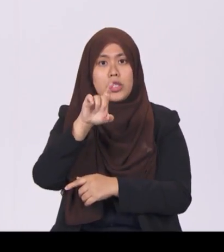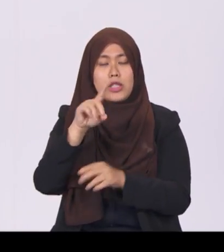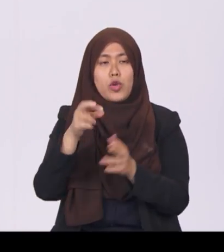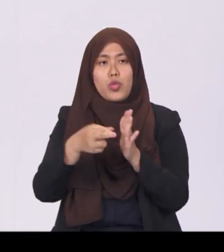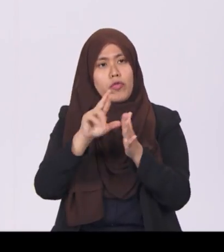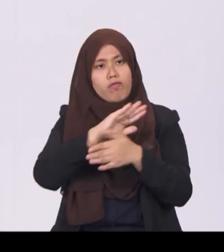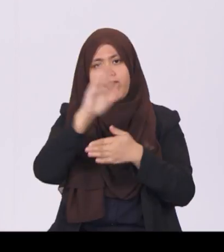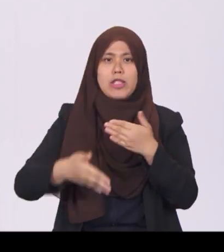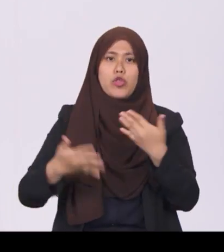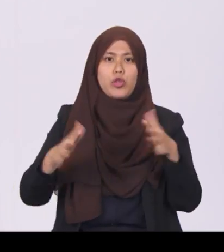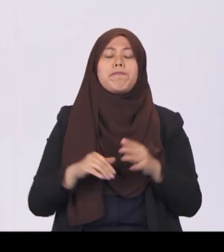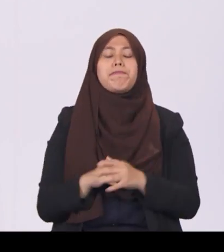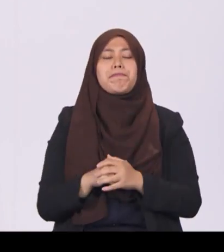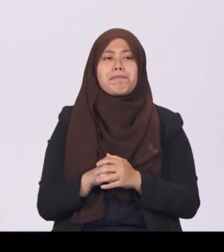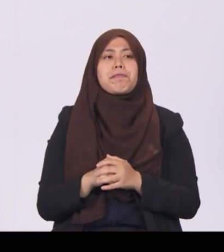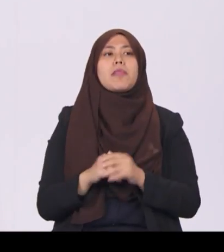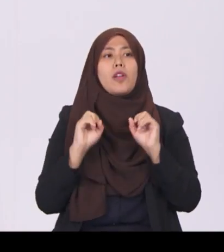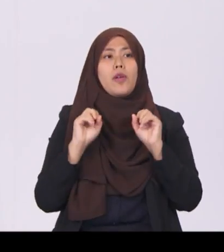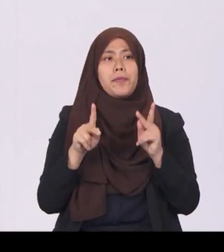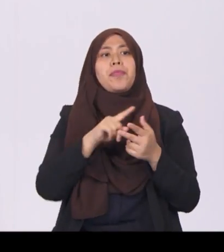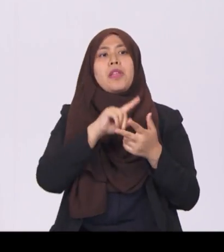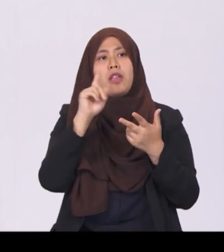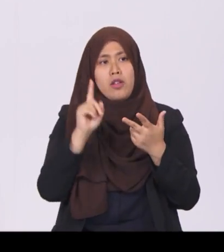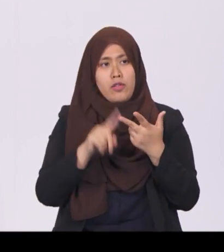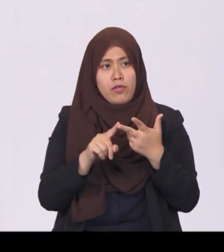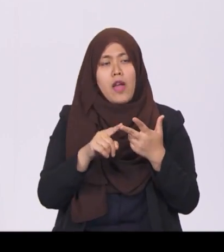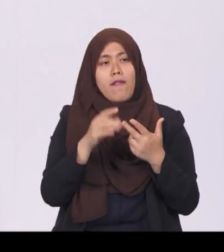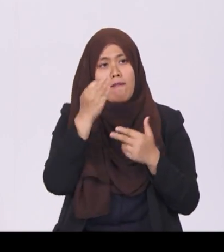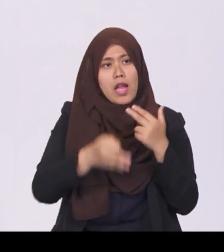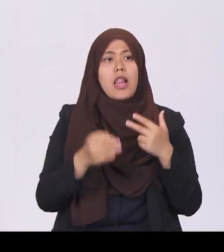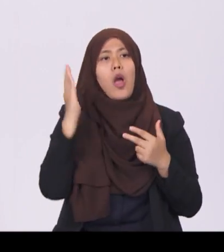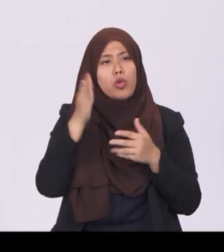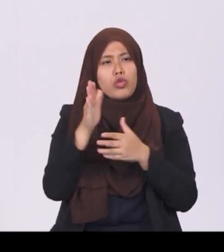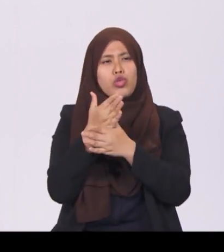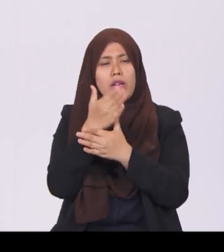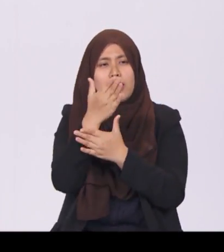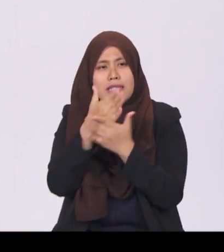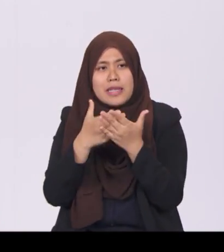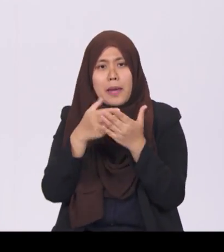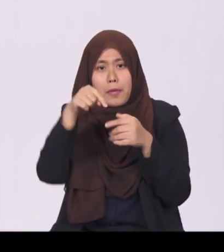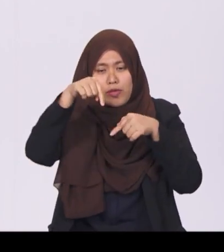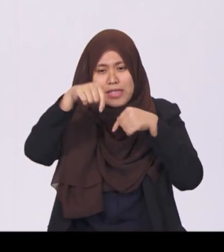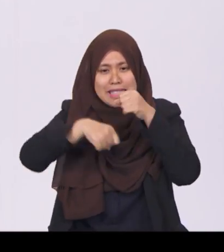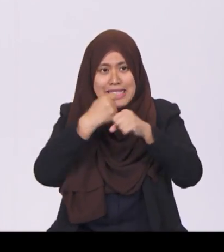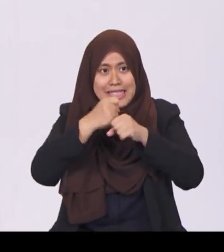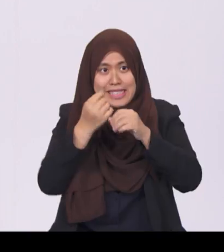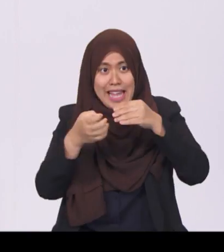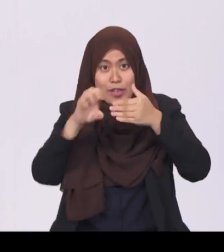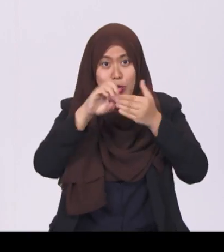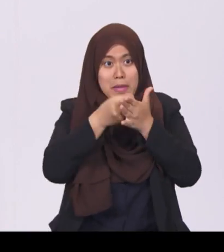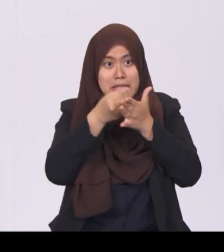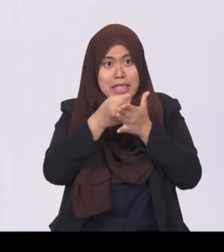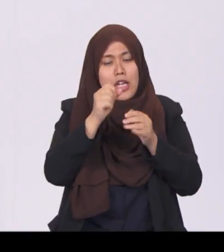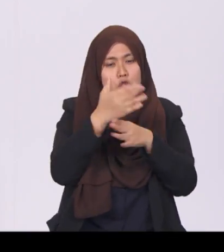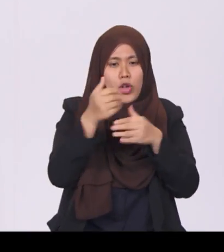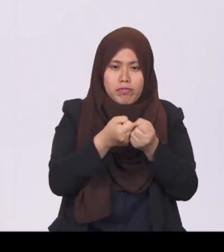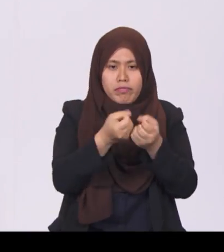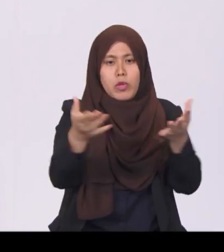Finally, I will share some of this year's surplus with Singaporeans. I will declare a one-off